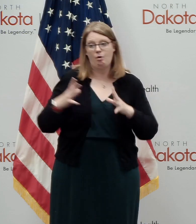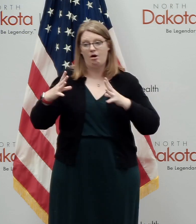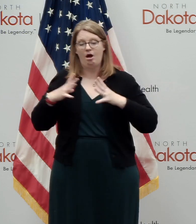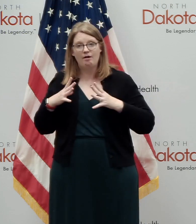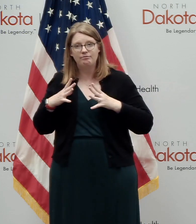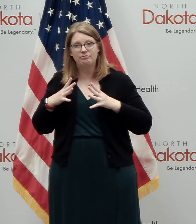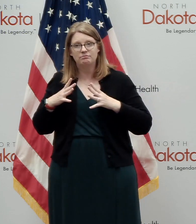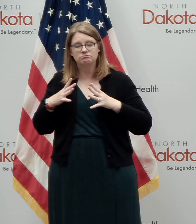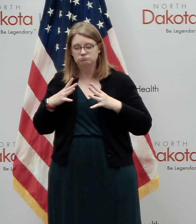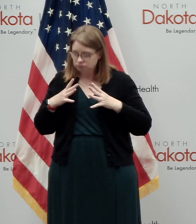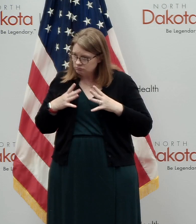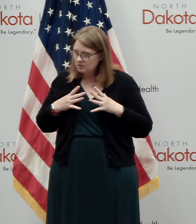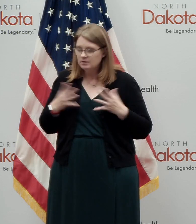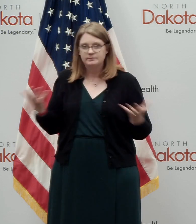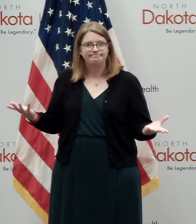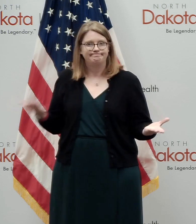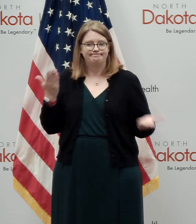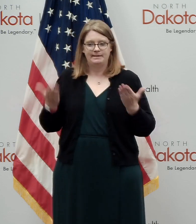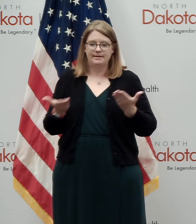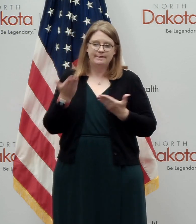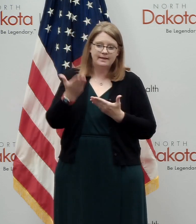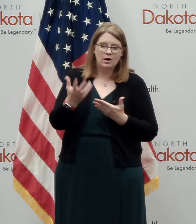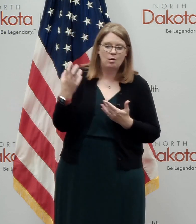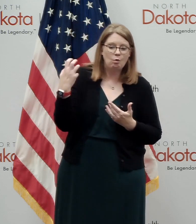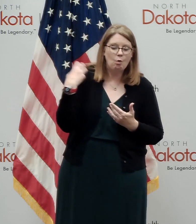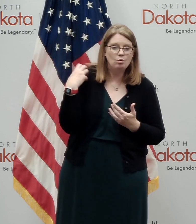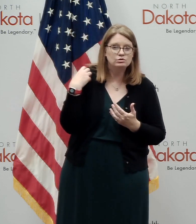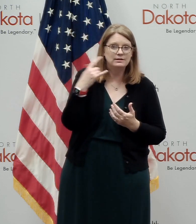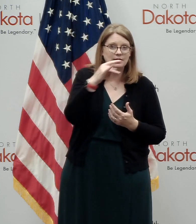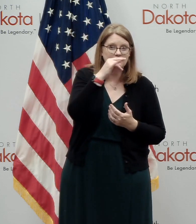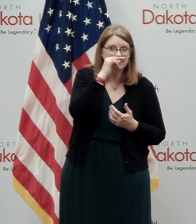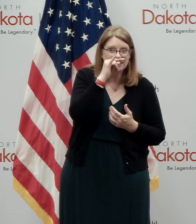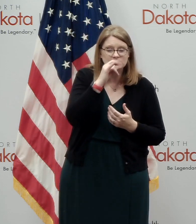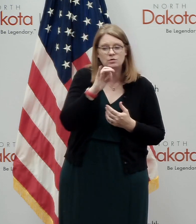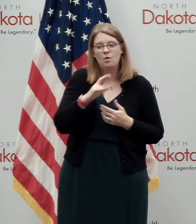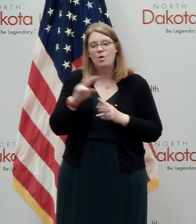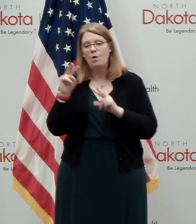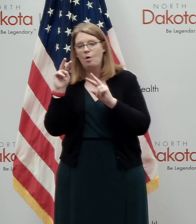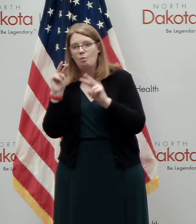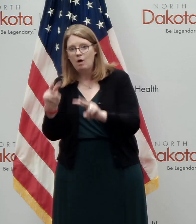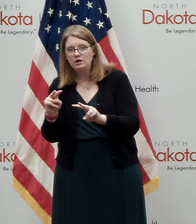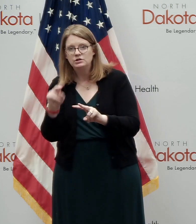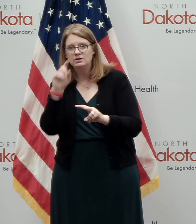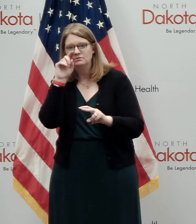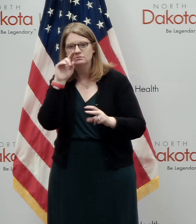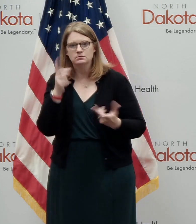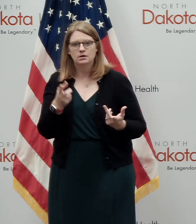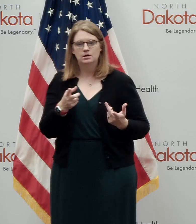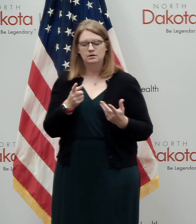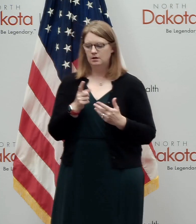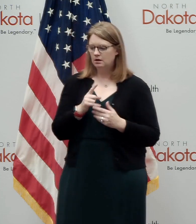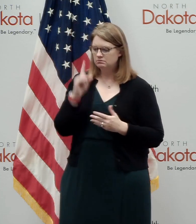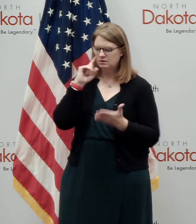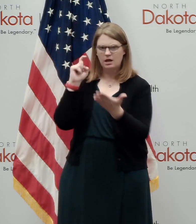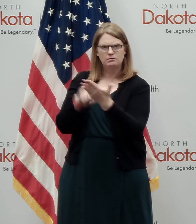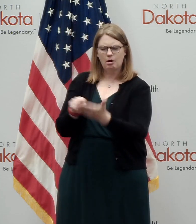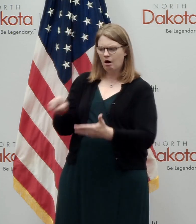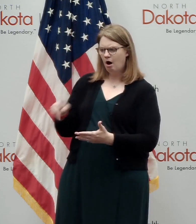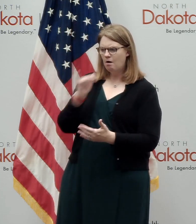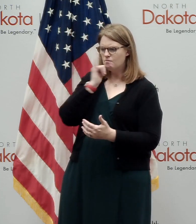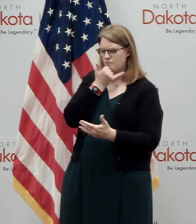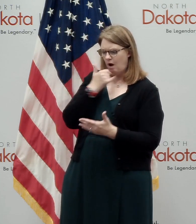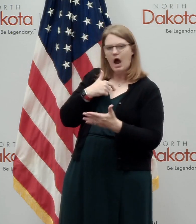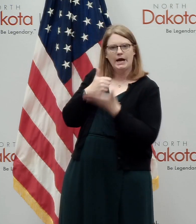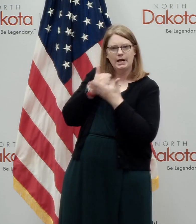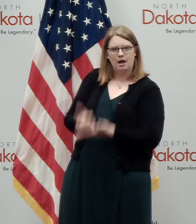off-duty and they may be just there coaching their kids or watching their kids, uh, they don't hesitate to spring into action when